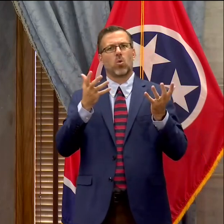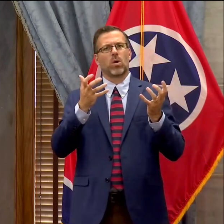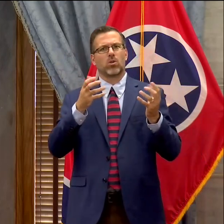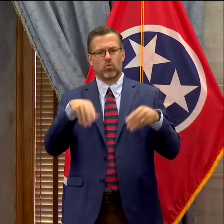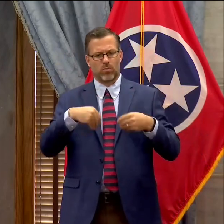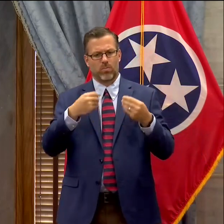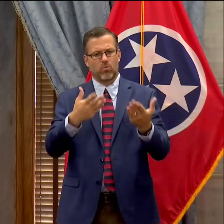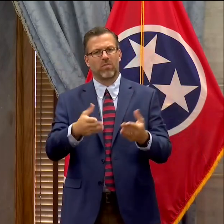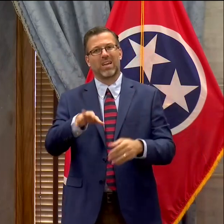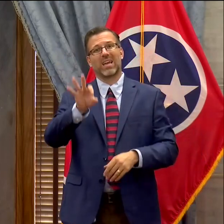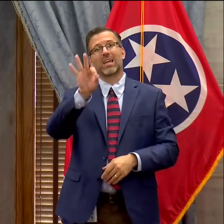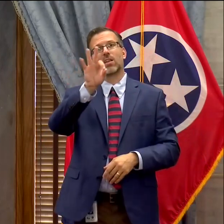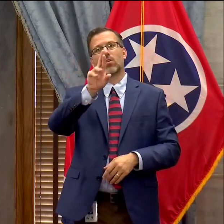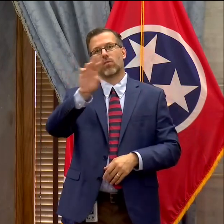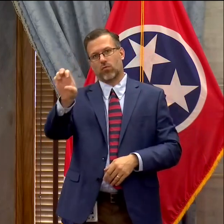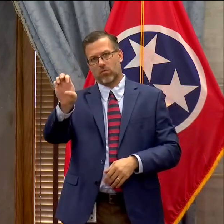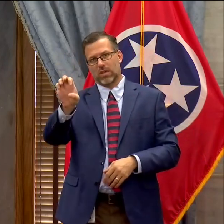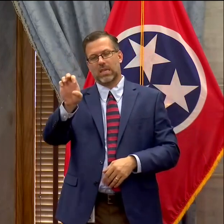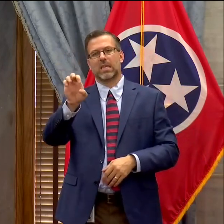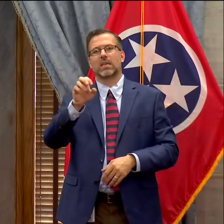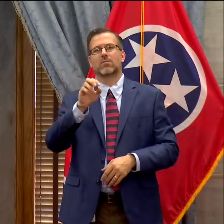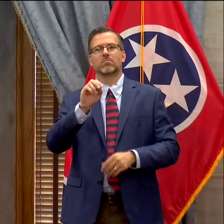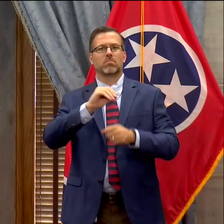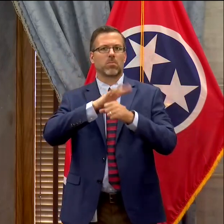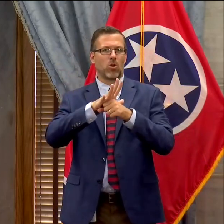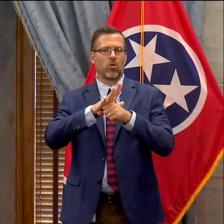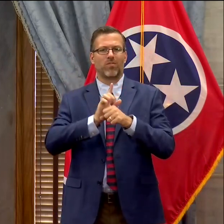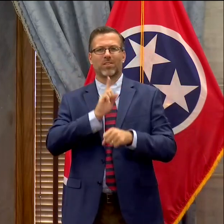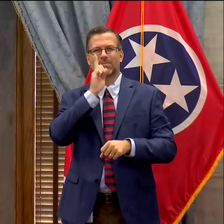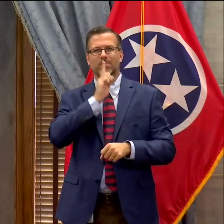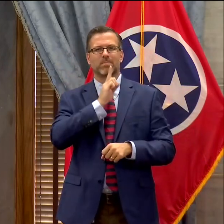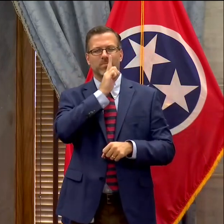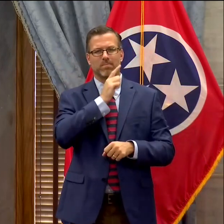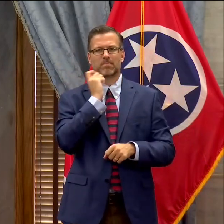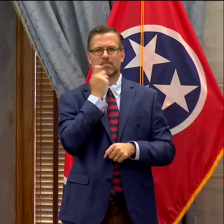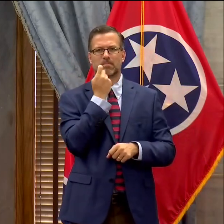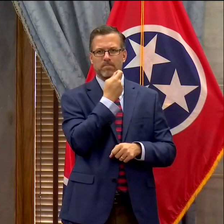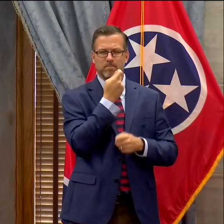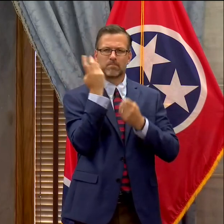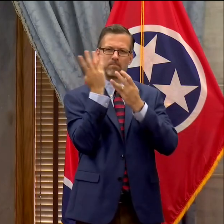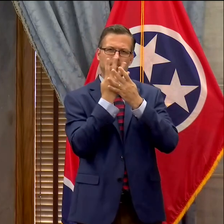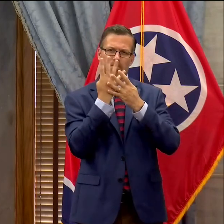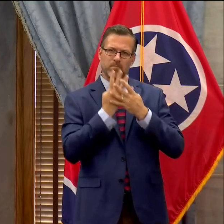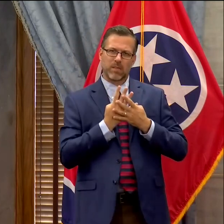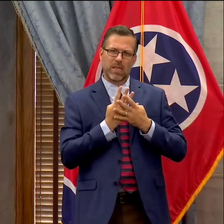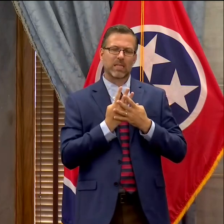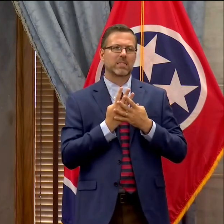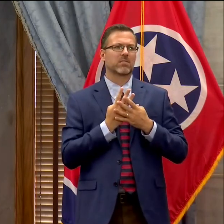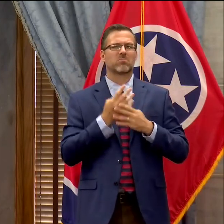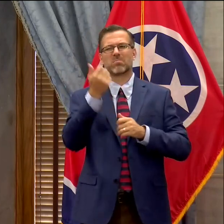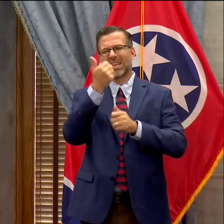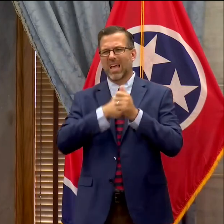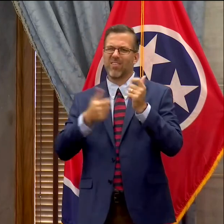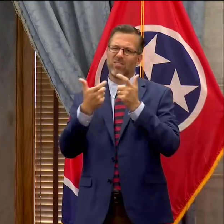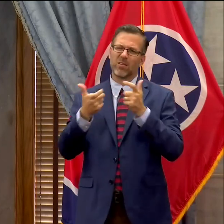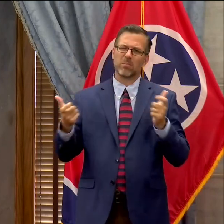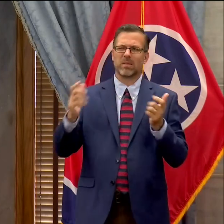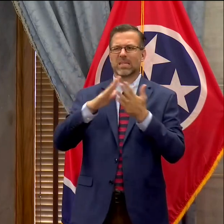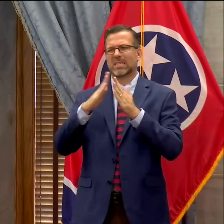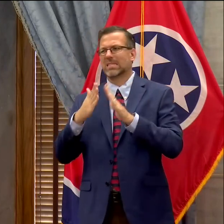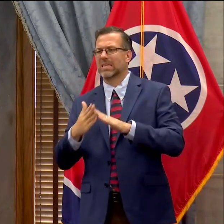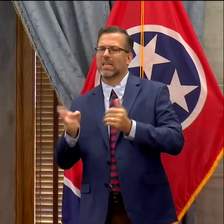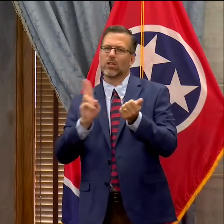for every segment of the population. We've been in every metropolitan area, urban housing, assisted living,